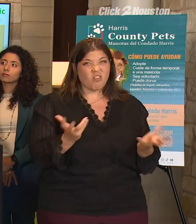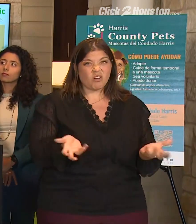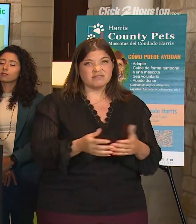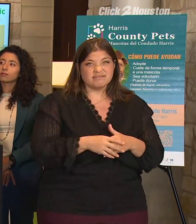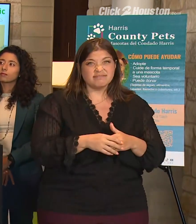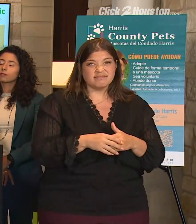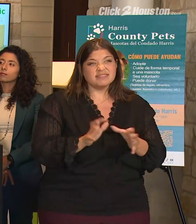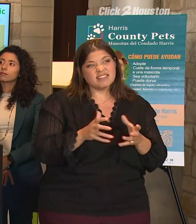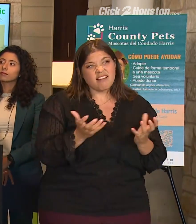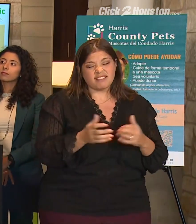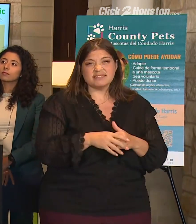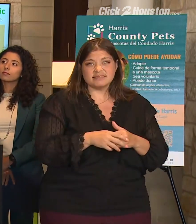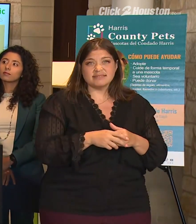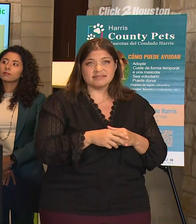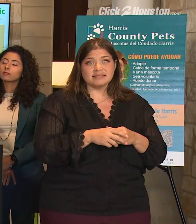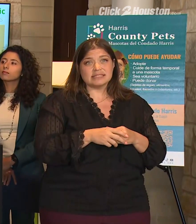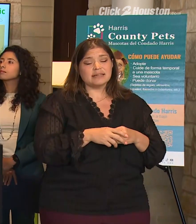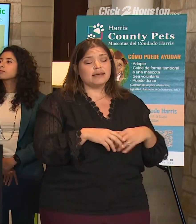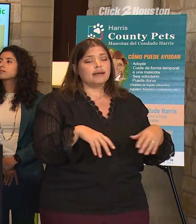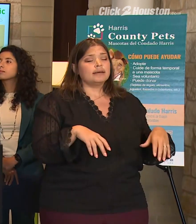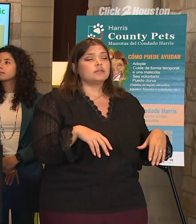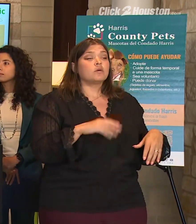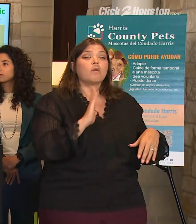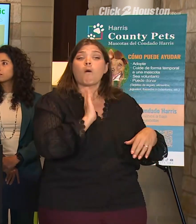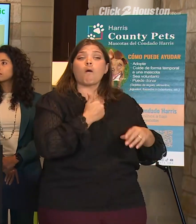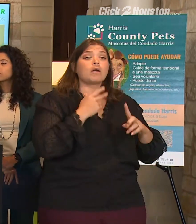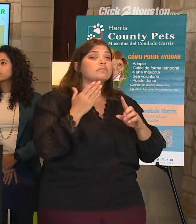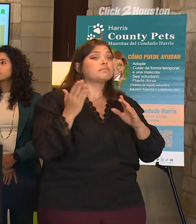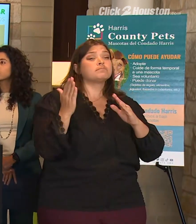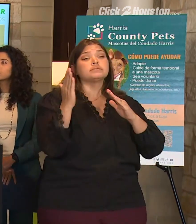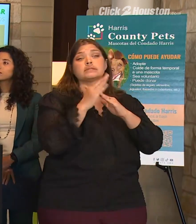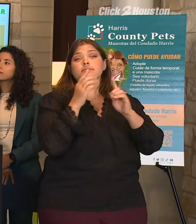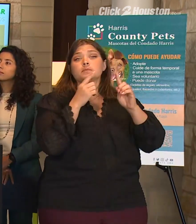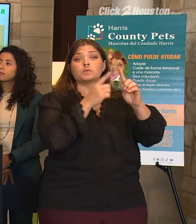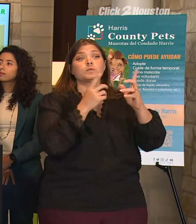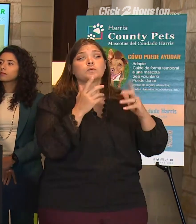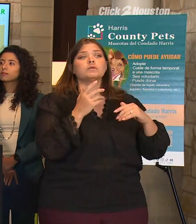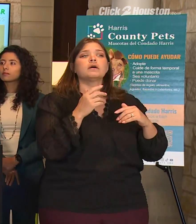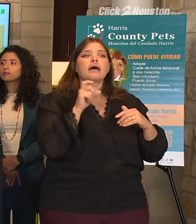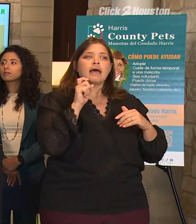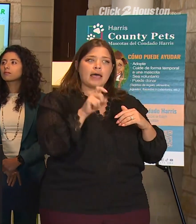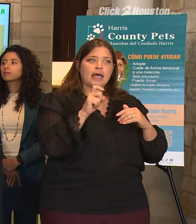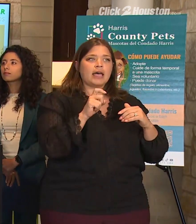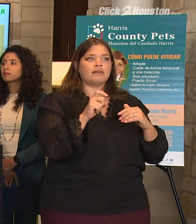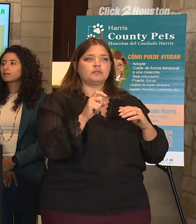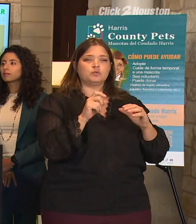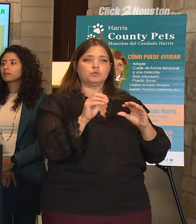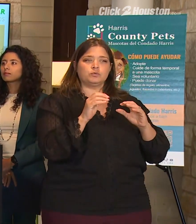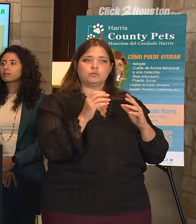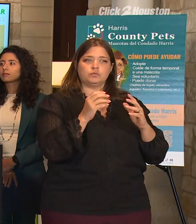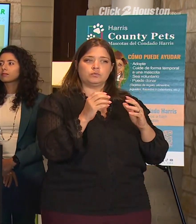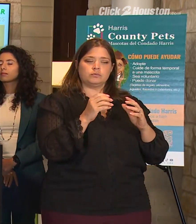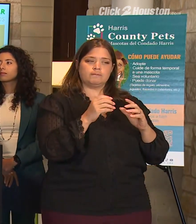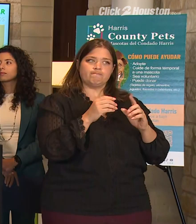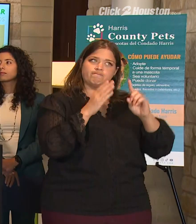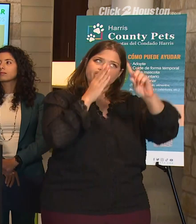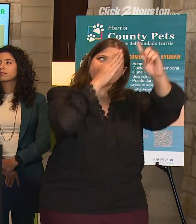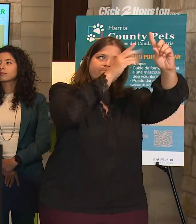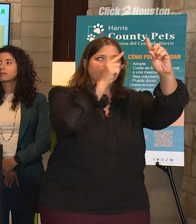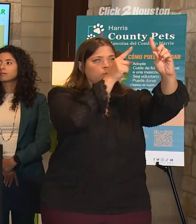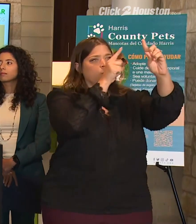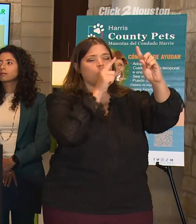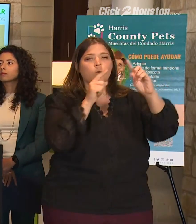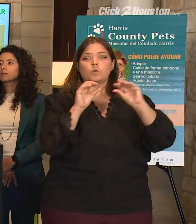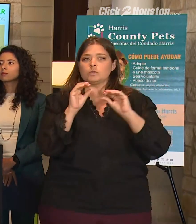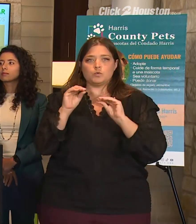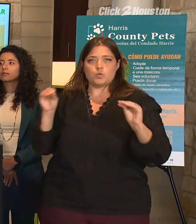That's a lot. And so one of our main goals here is to maintain our status as a no-kill shelter, which is something that